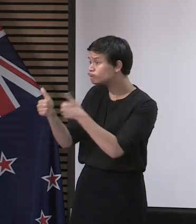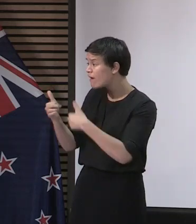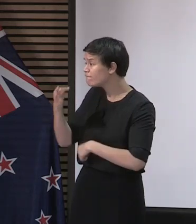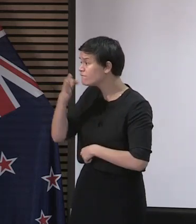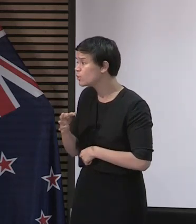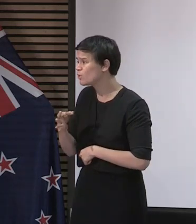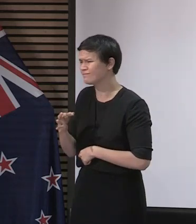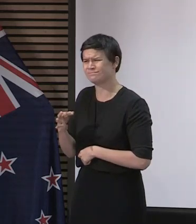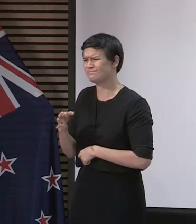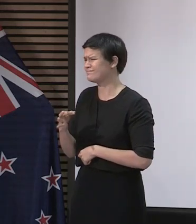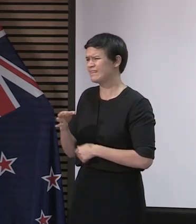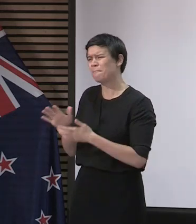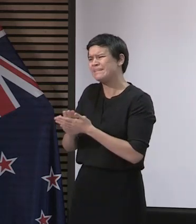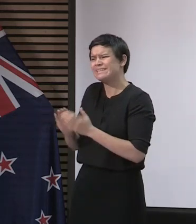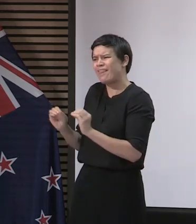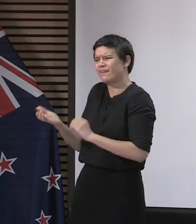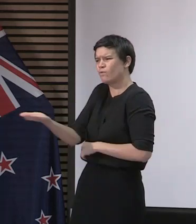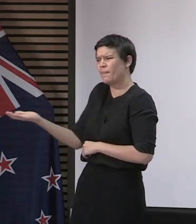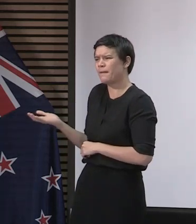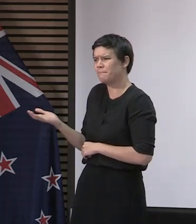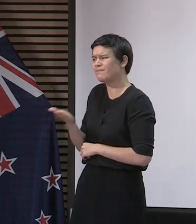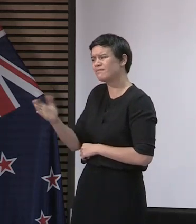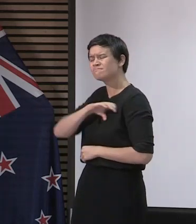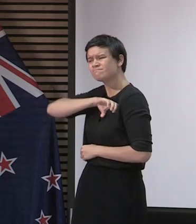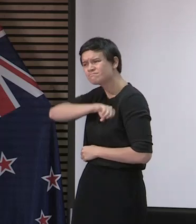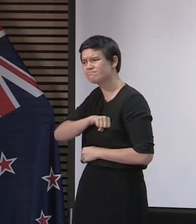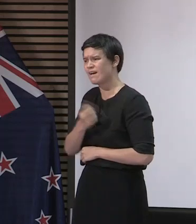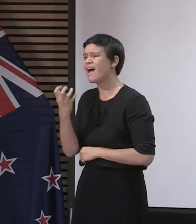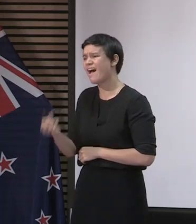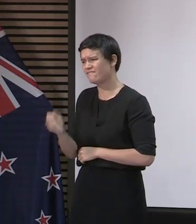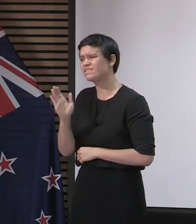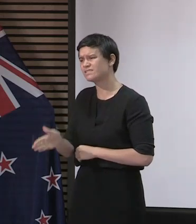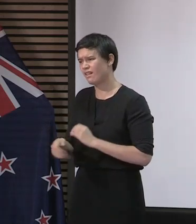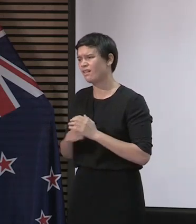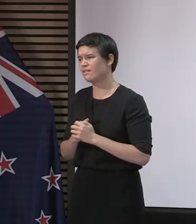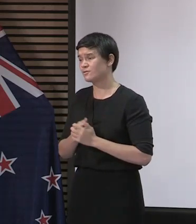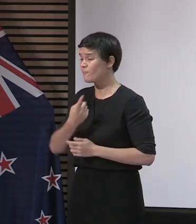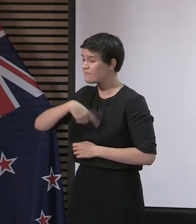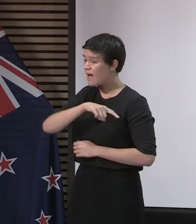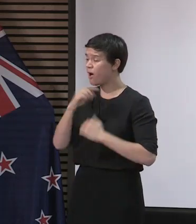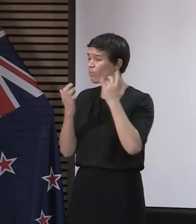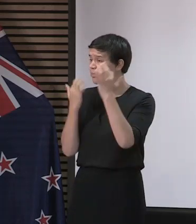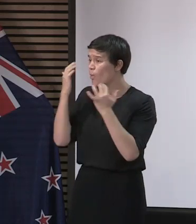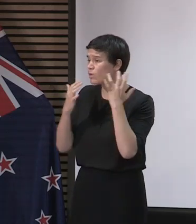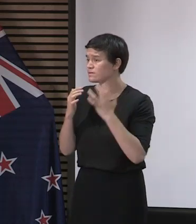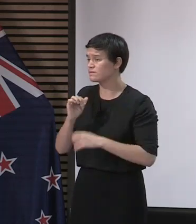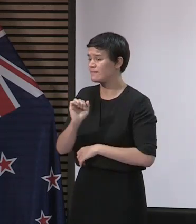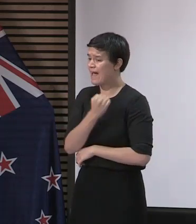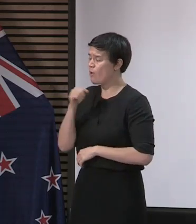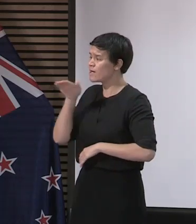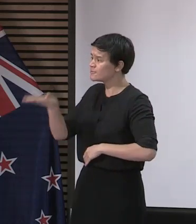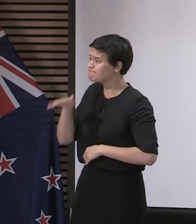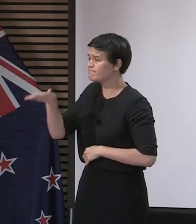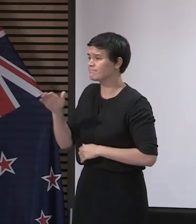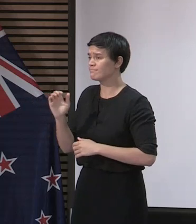grief. All I can do or say again to those people is that our thoughts and sympathies are with you. We send them our